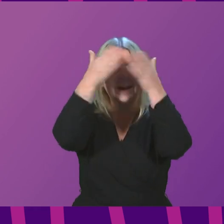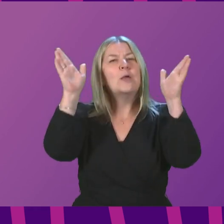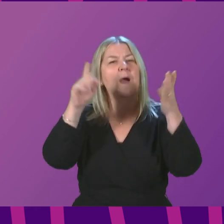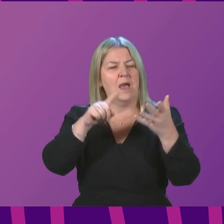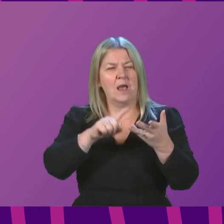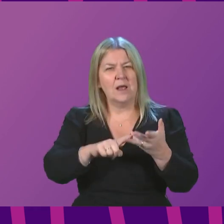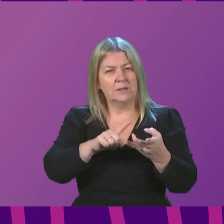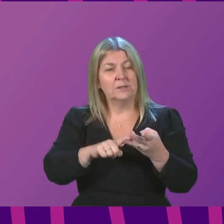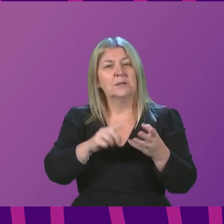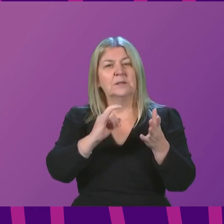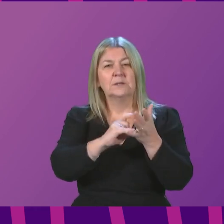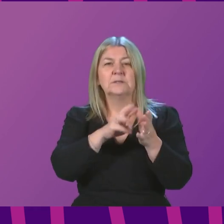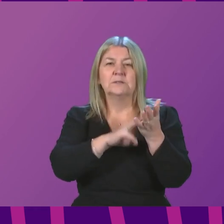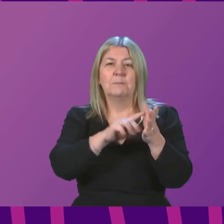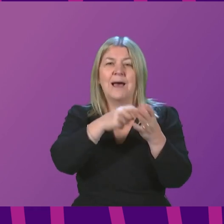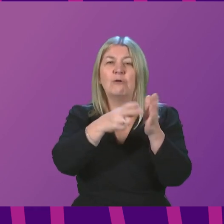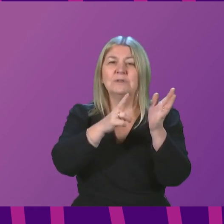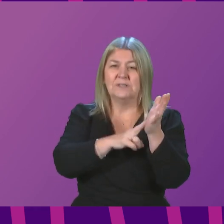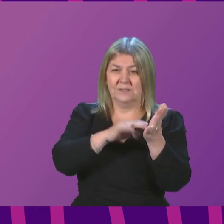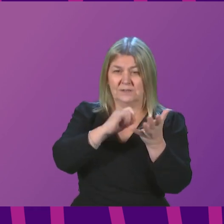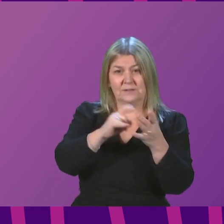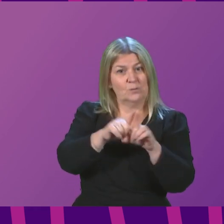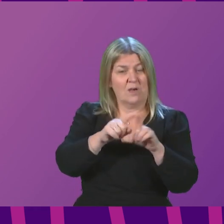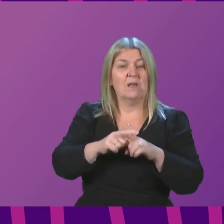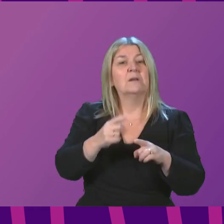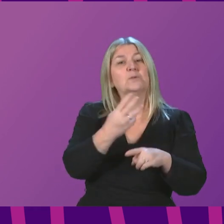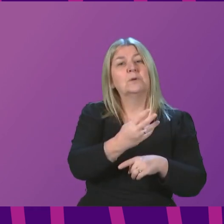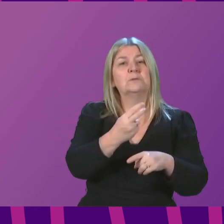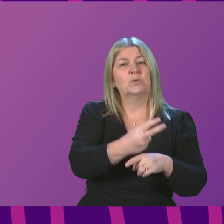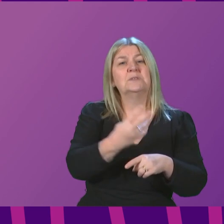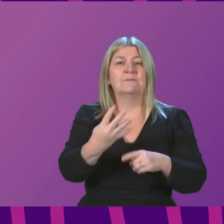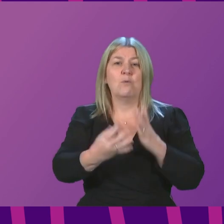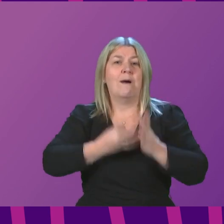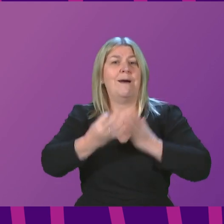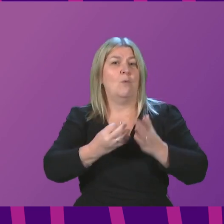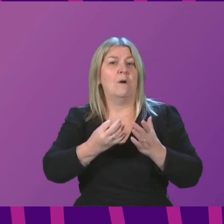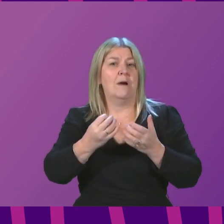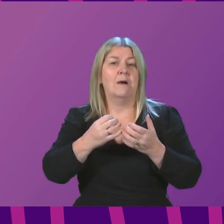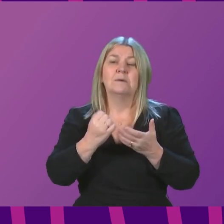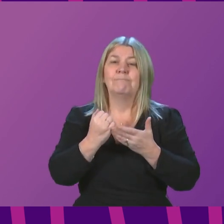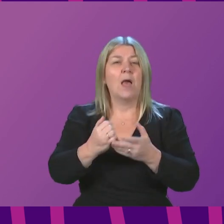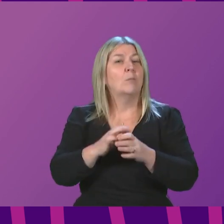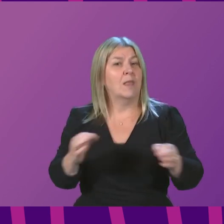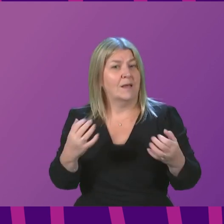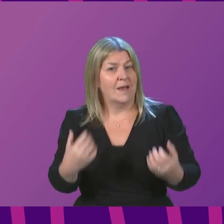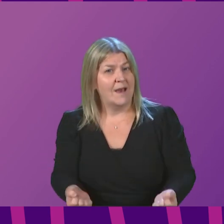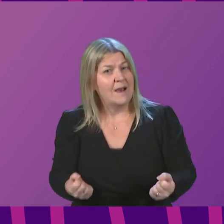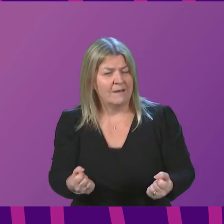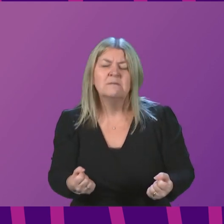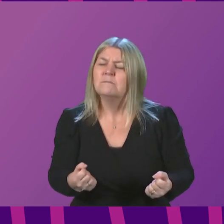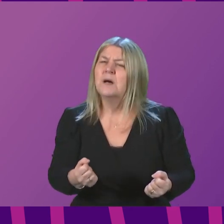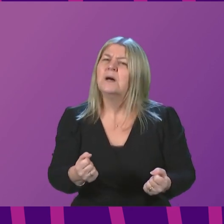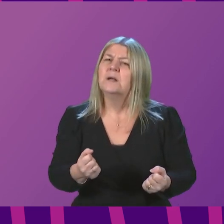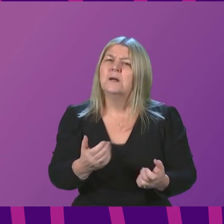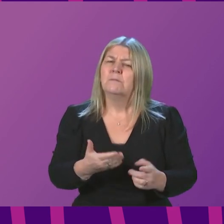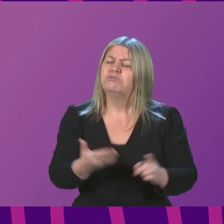and Samaritans, of course, have a 24-hour phone line as well. This is a tough time for everybody, particularly I recognise